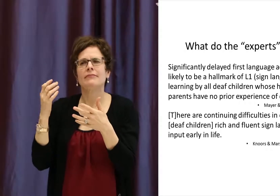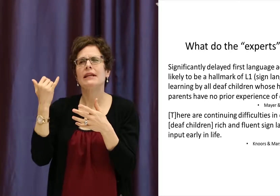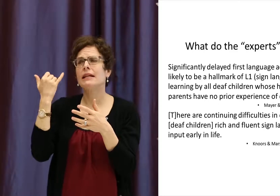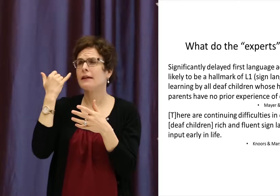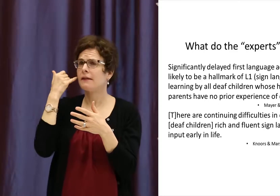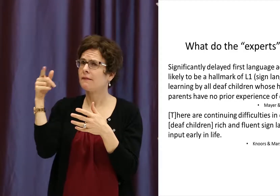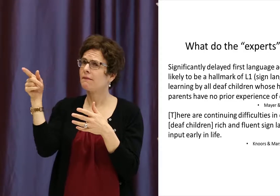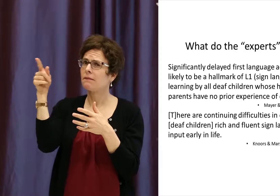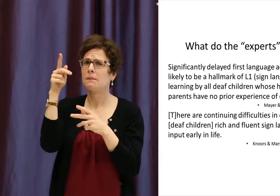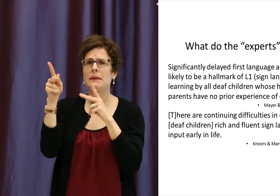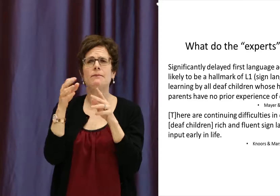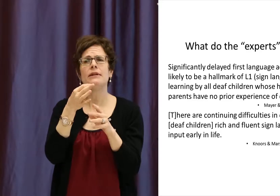opinion and expertise.